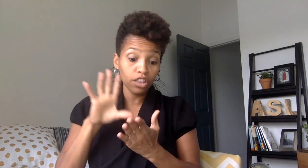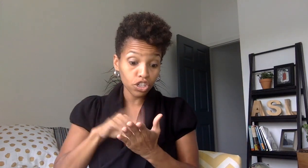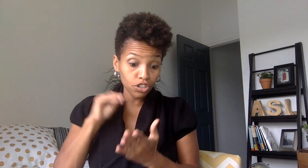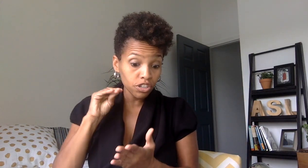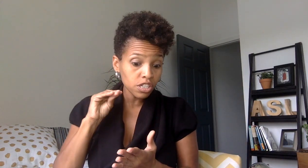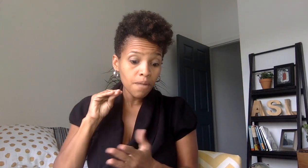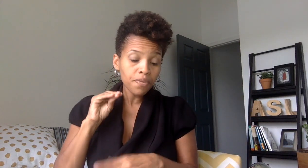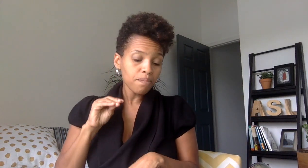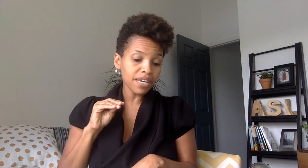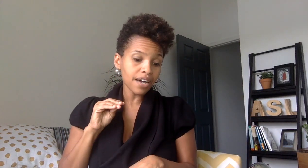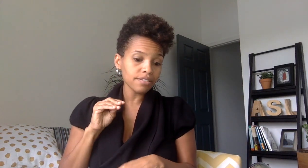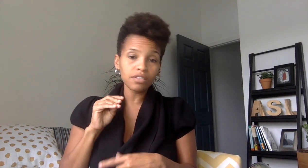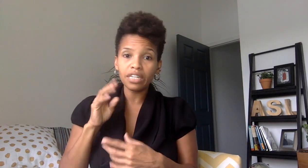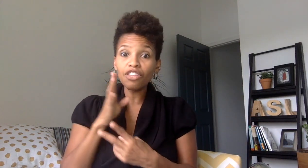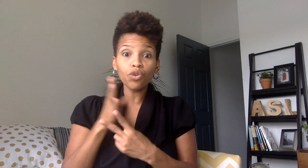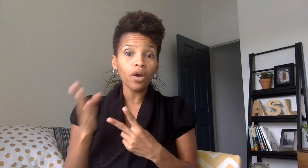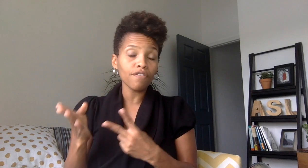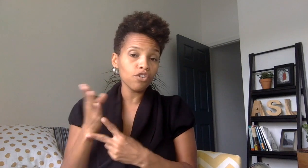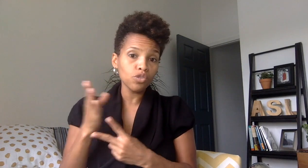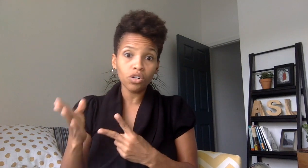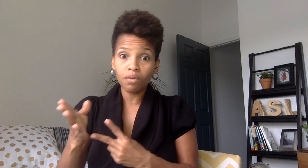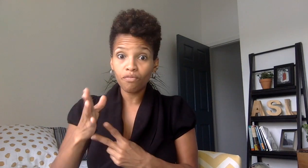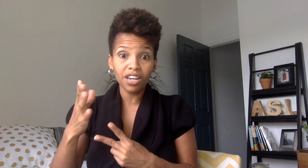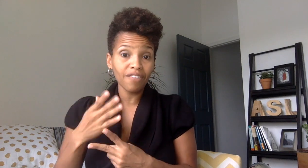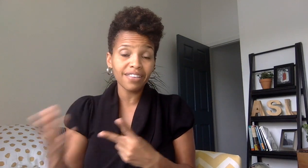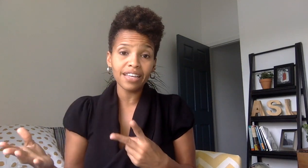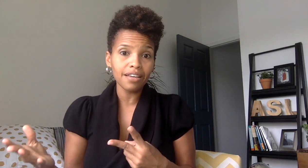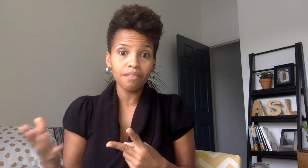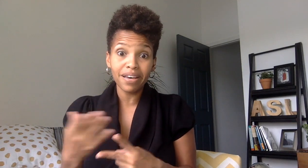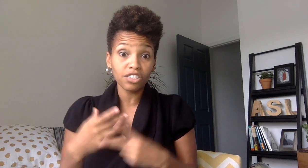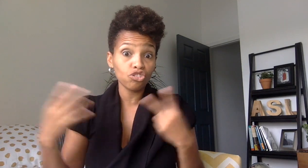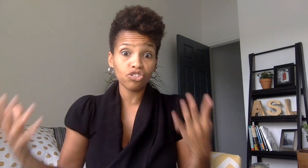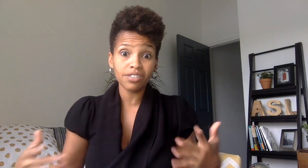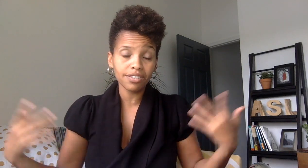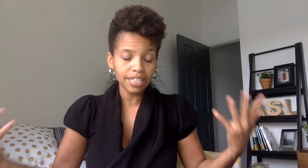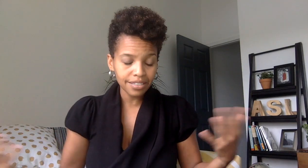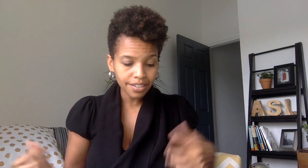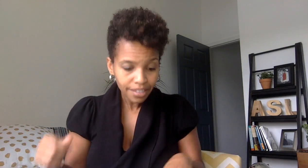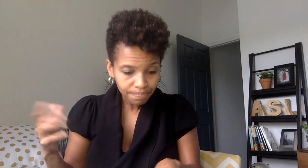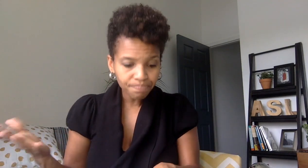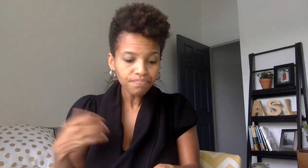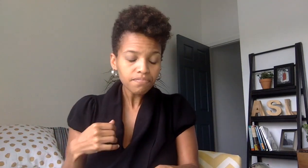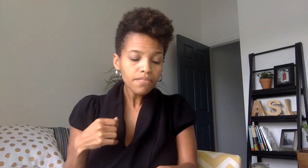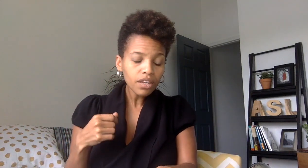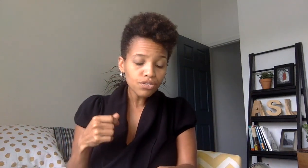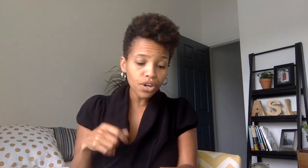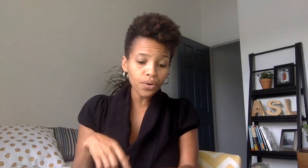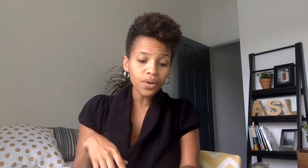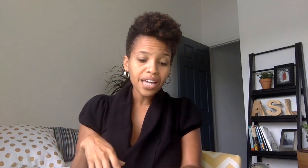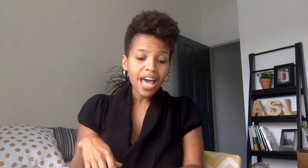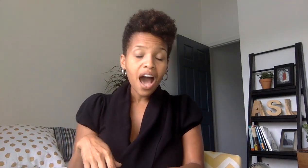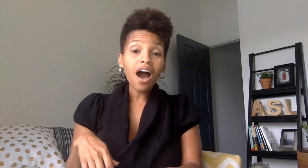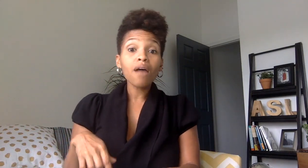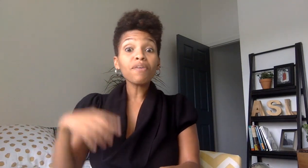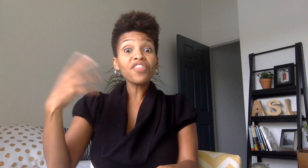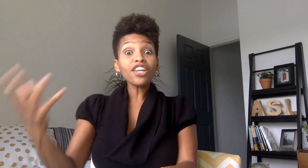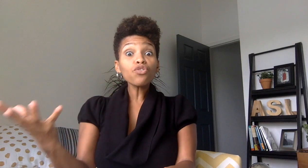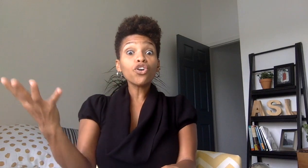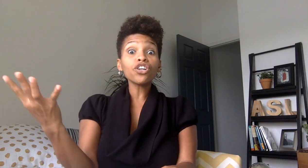learned because either one of those will convey the message just as easily so um but then you could